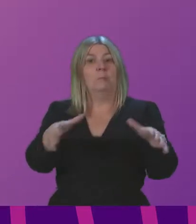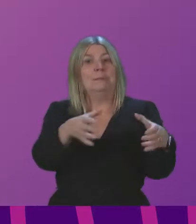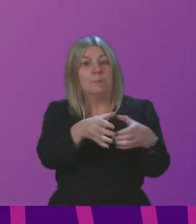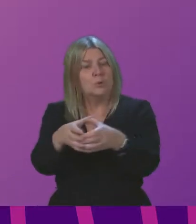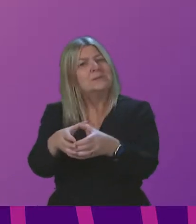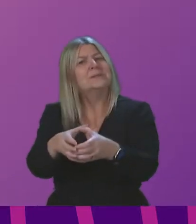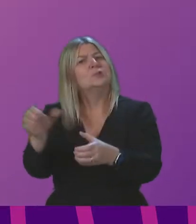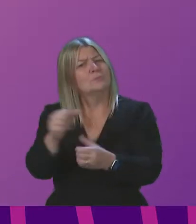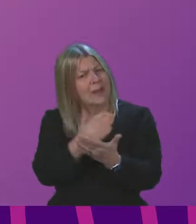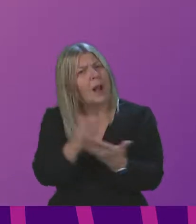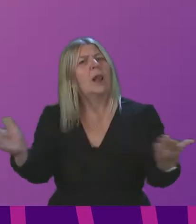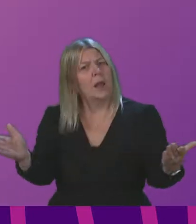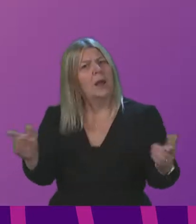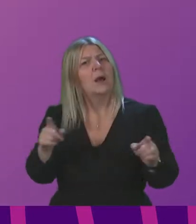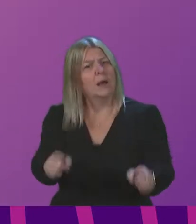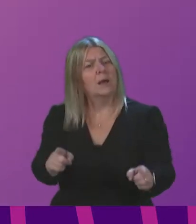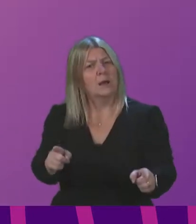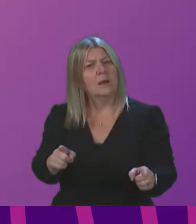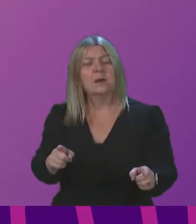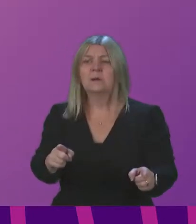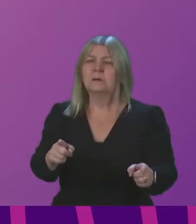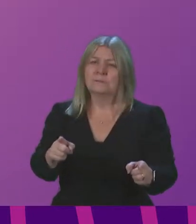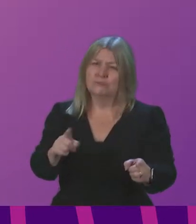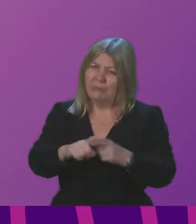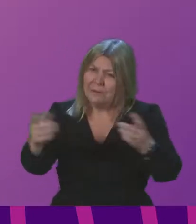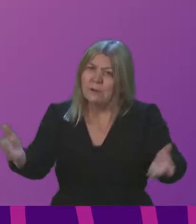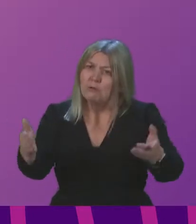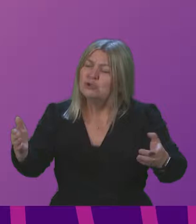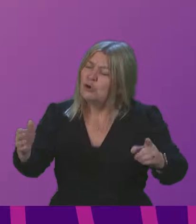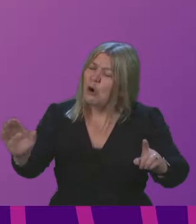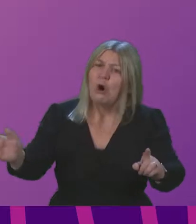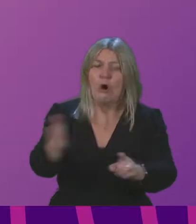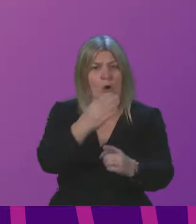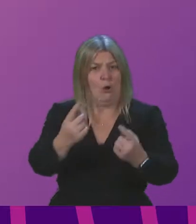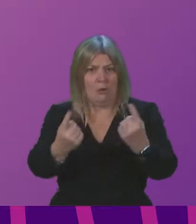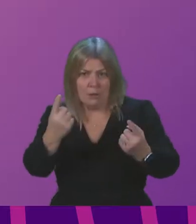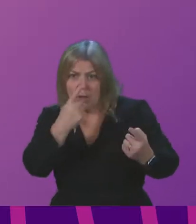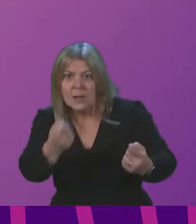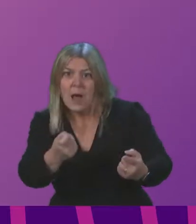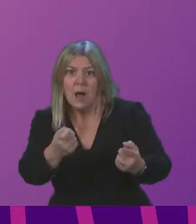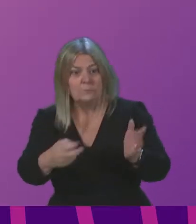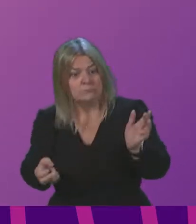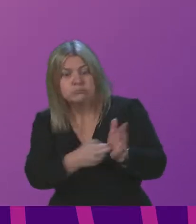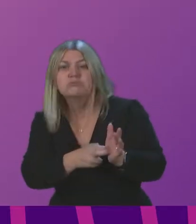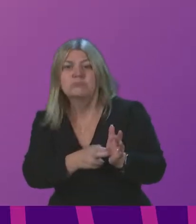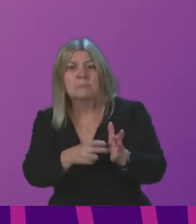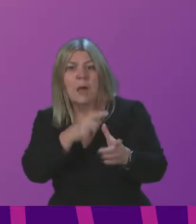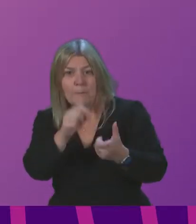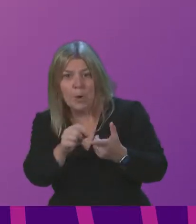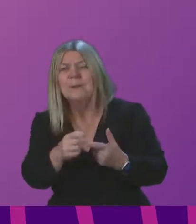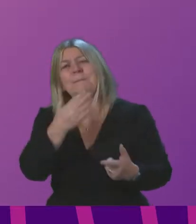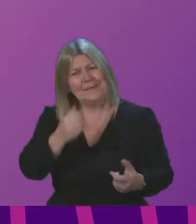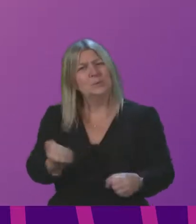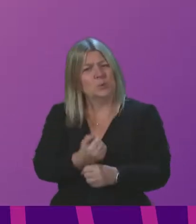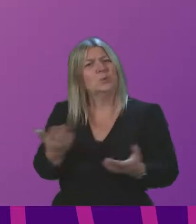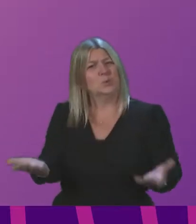been on the need for vaccinations, and I would urge everyone eligible to go and get their first, second or booster jab. But this is